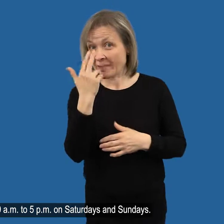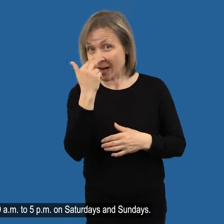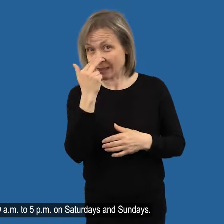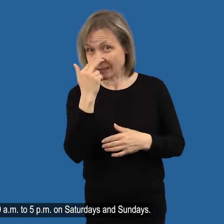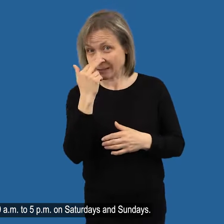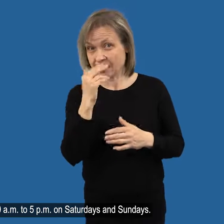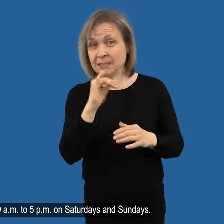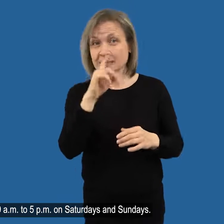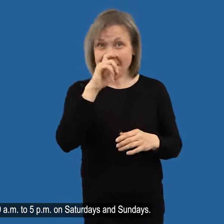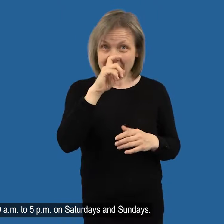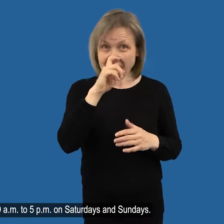Sundays latest we've been waiting for